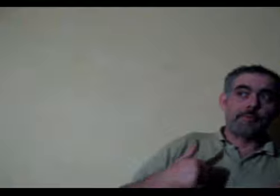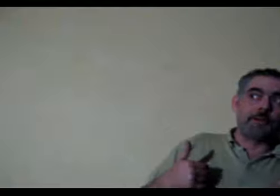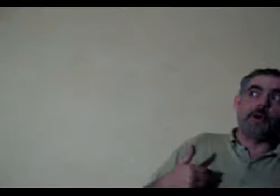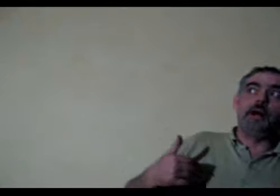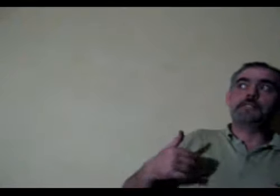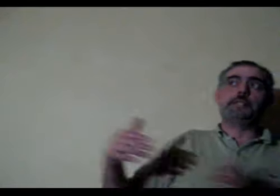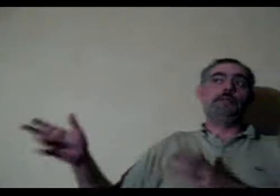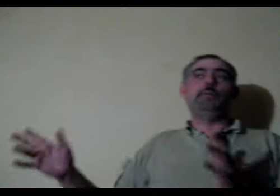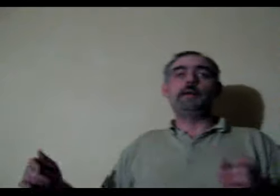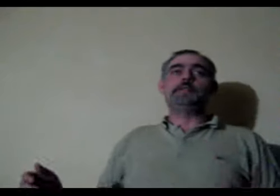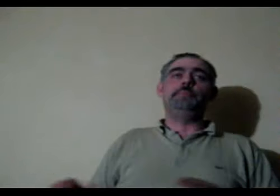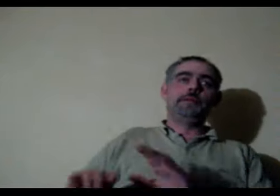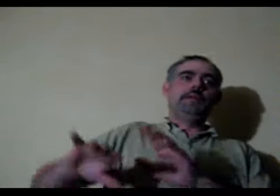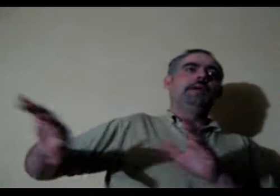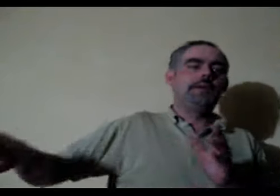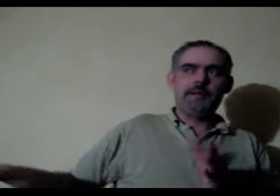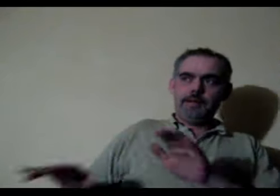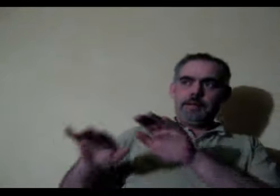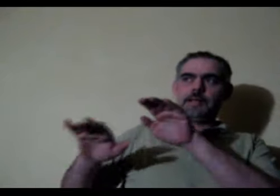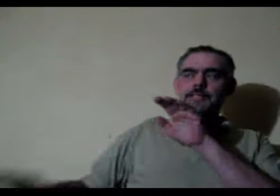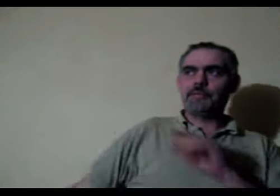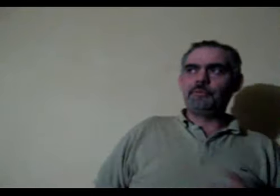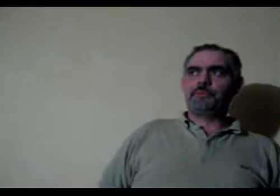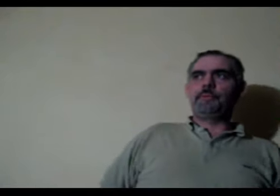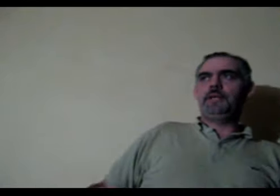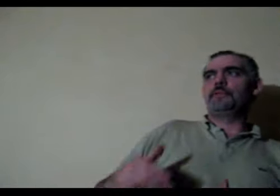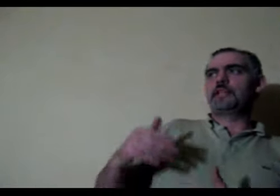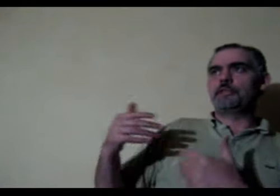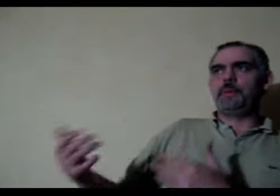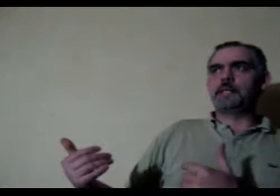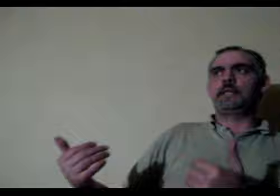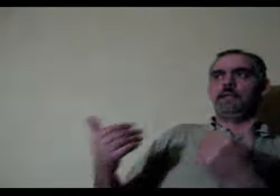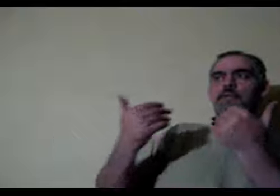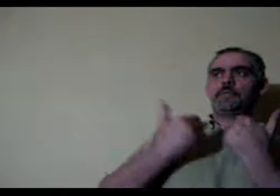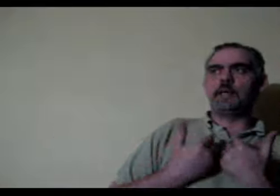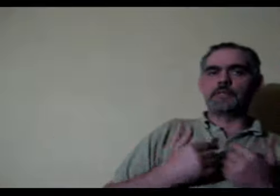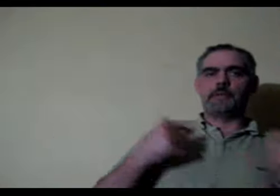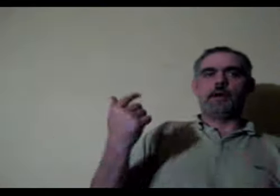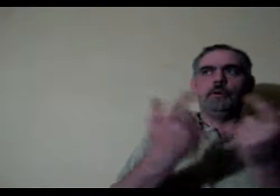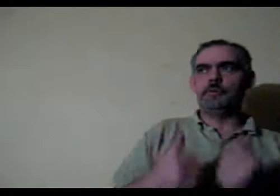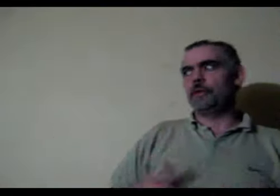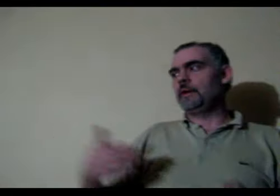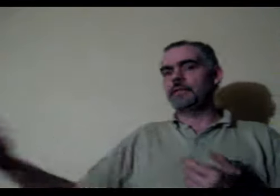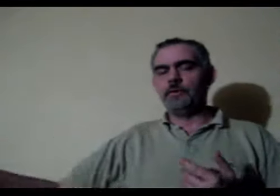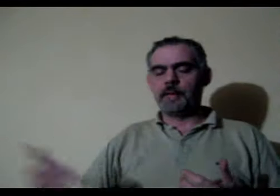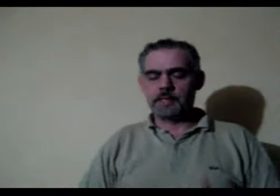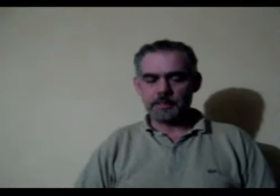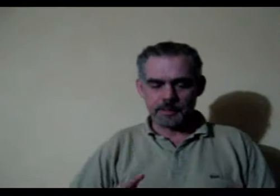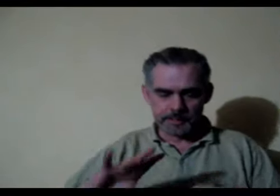they might think well us as in humanity but as they don't probably give the same respect as they give to themselves and their own to the rest of humanity